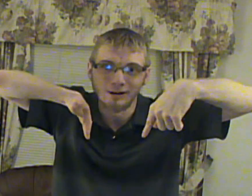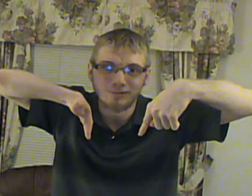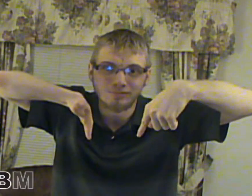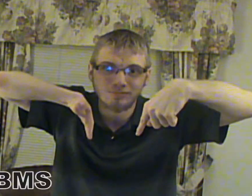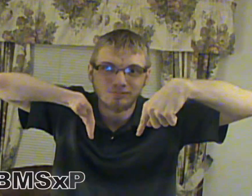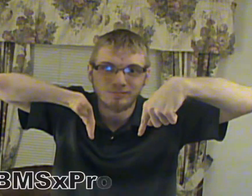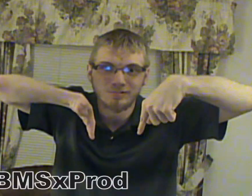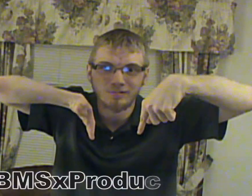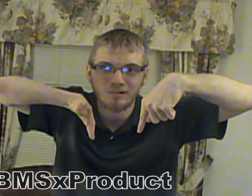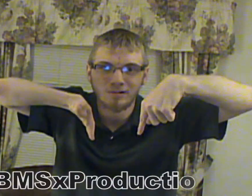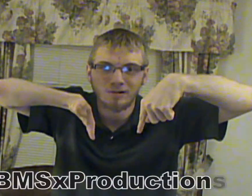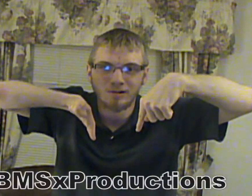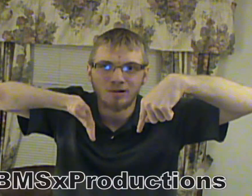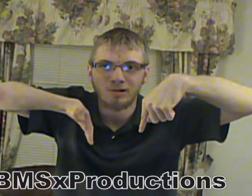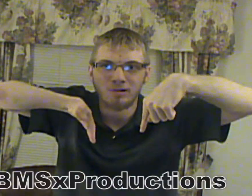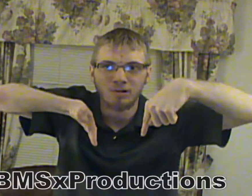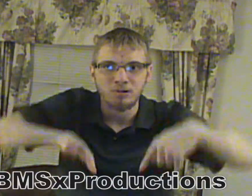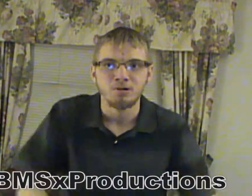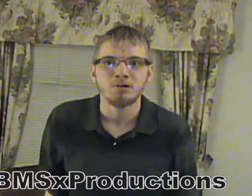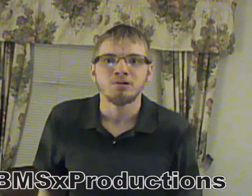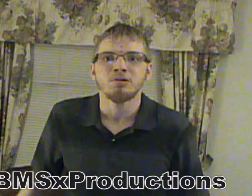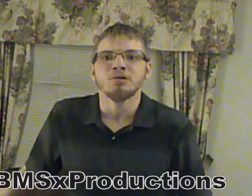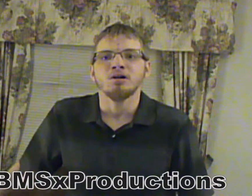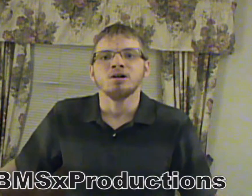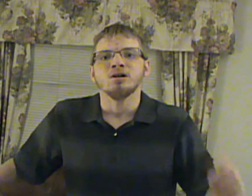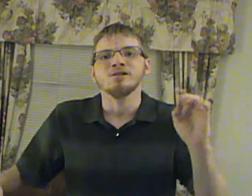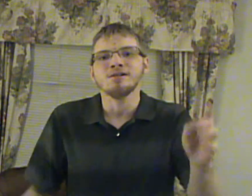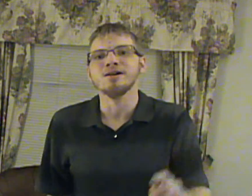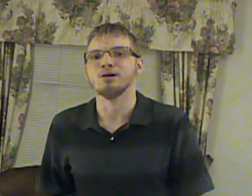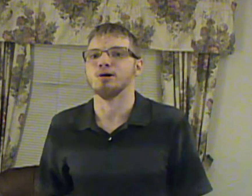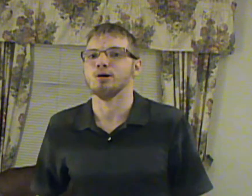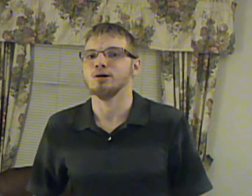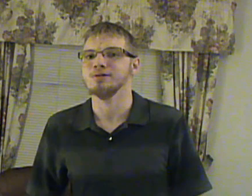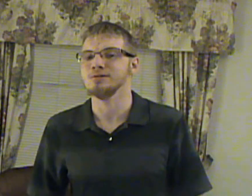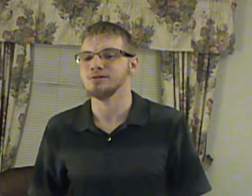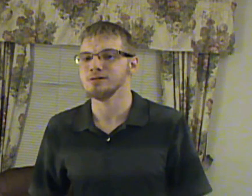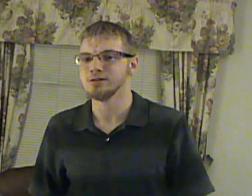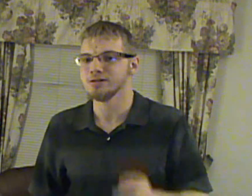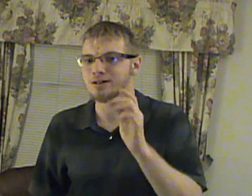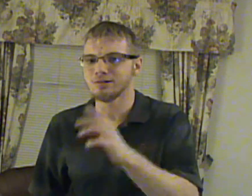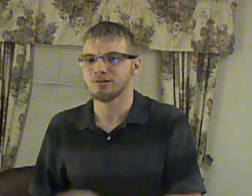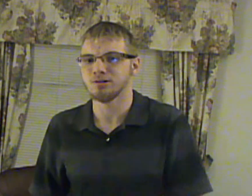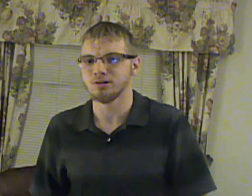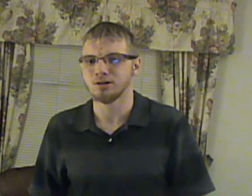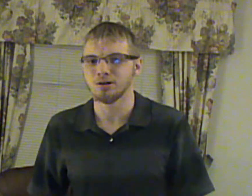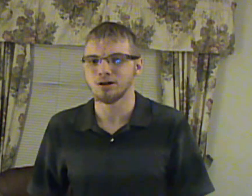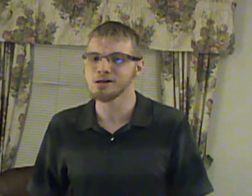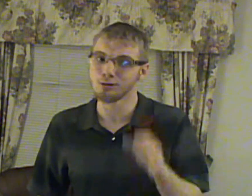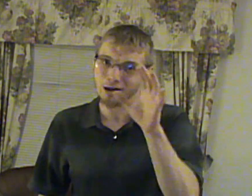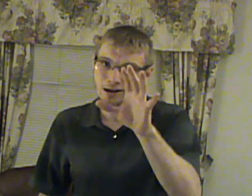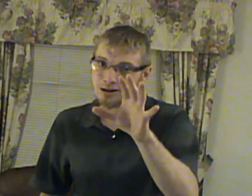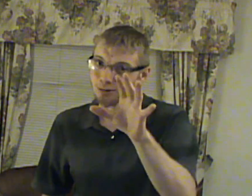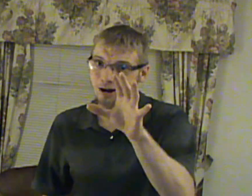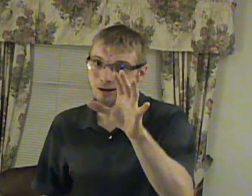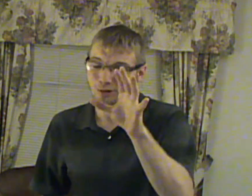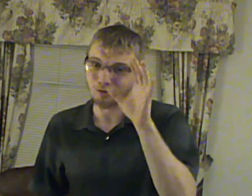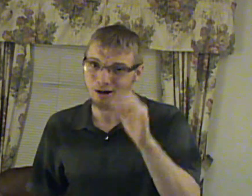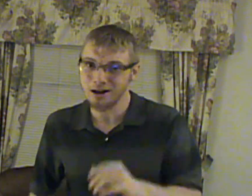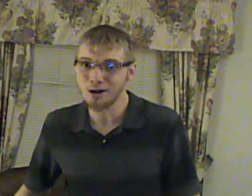so, yes. This is my actual collection